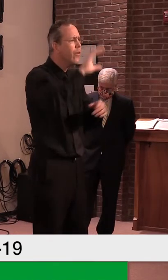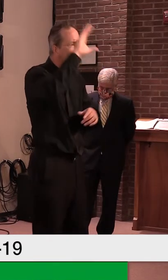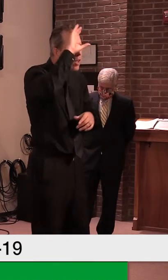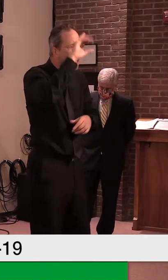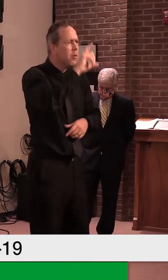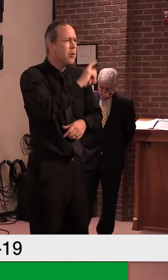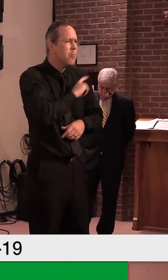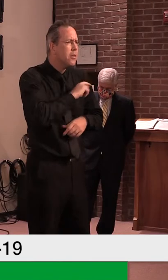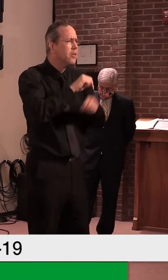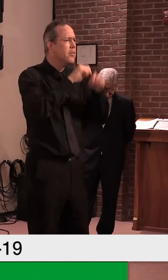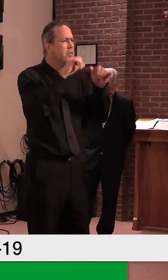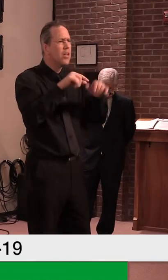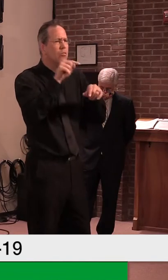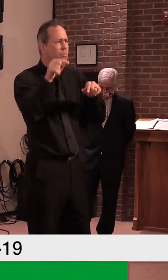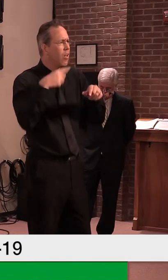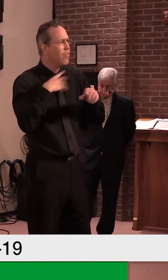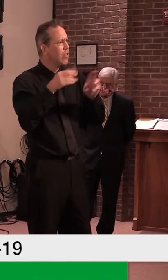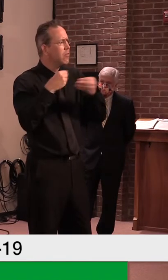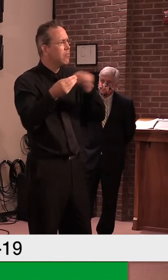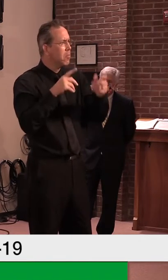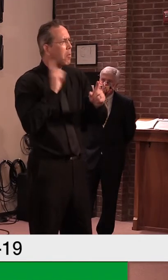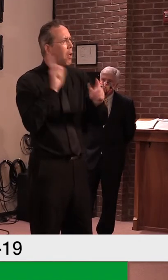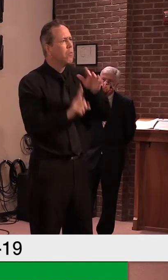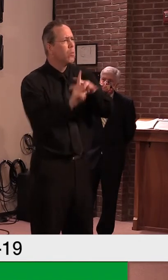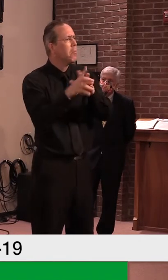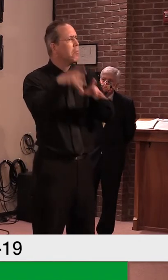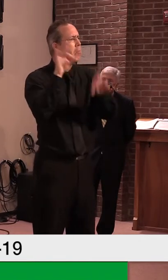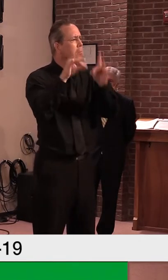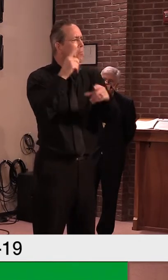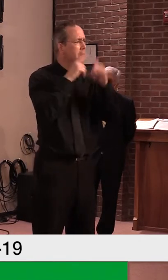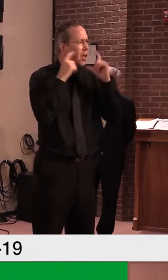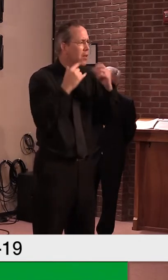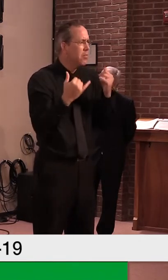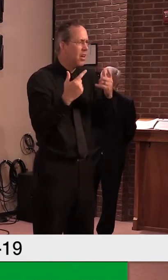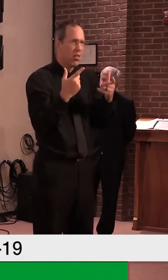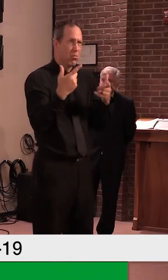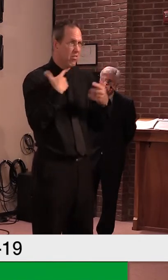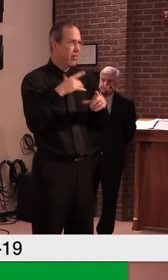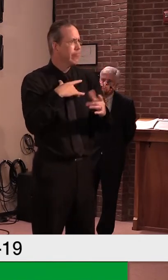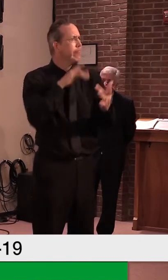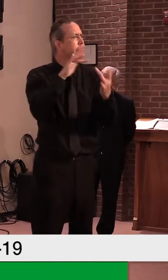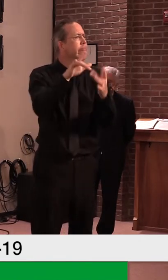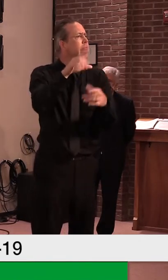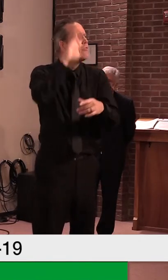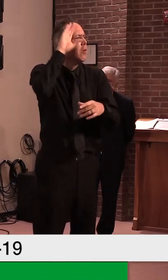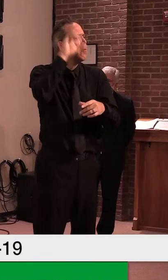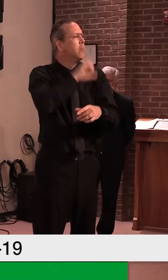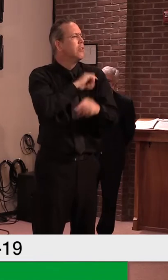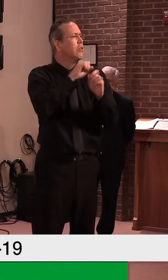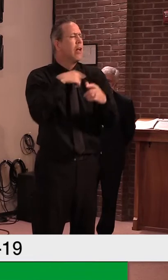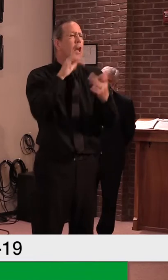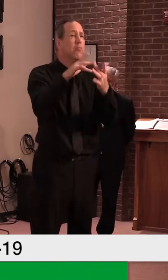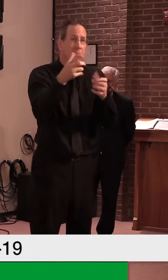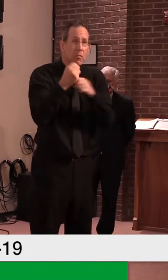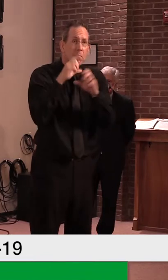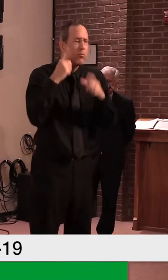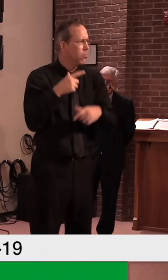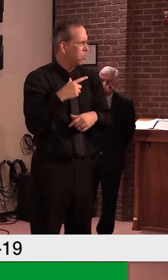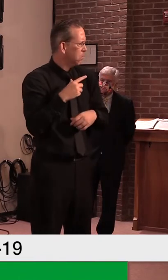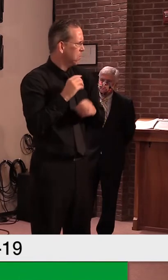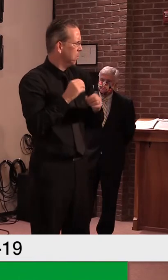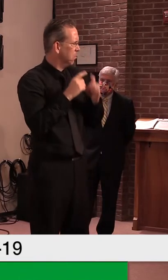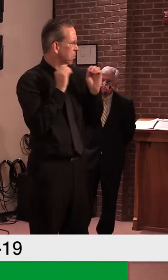fire departments are not, they haven't seen it yet. Yeah. I don't, I thought it was, I I'll get that, uh, for, you know, to,